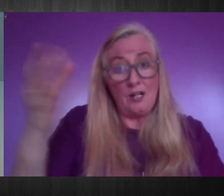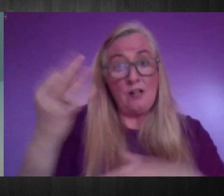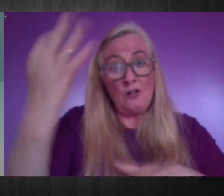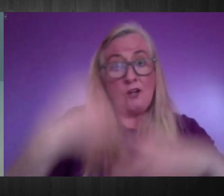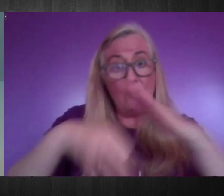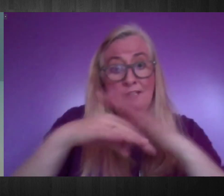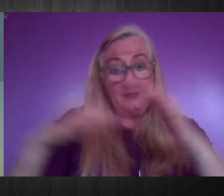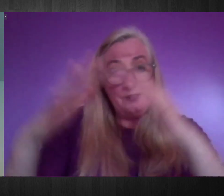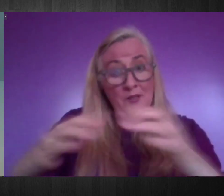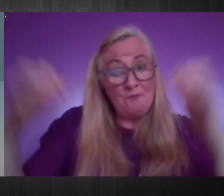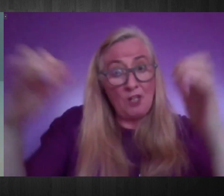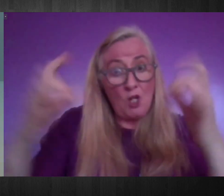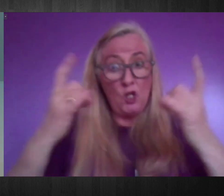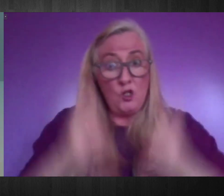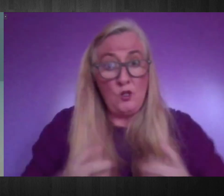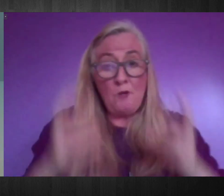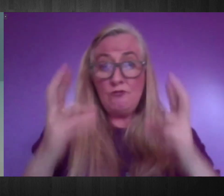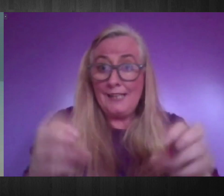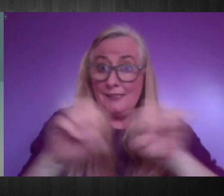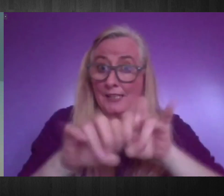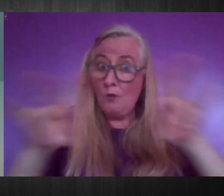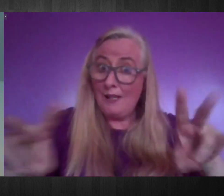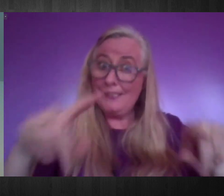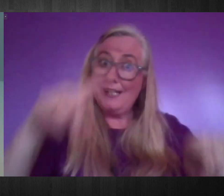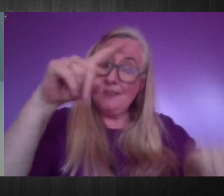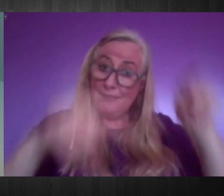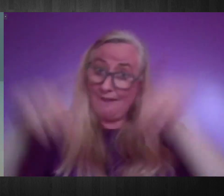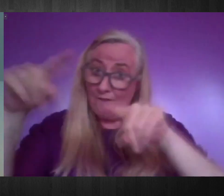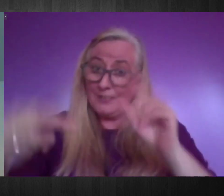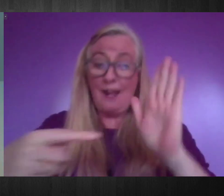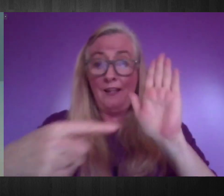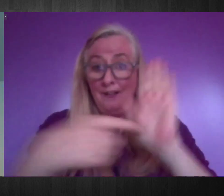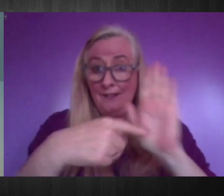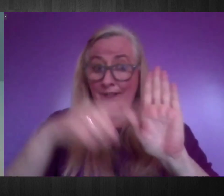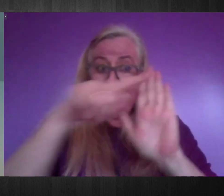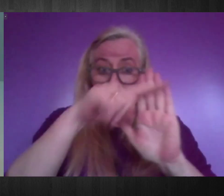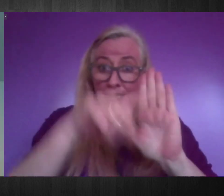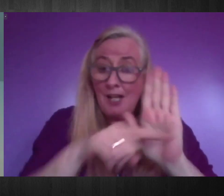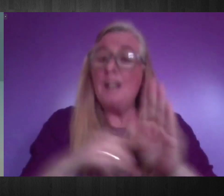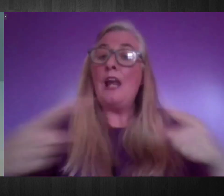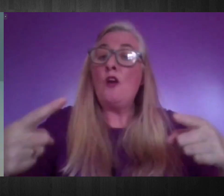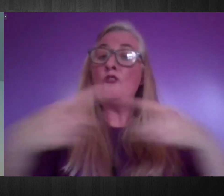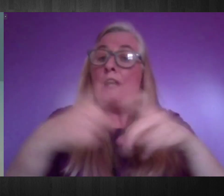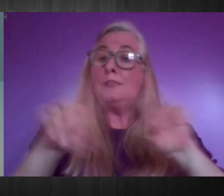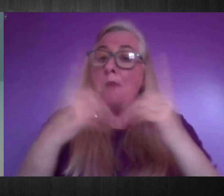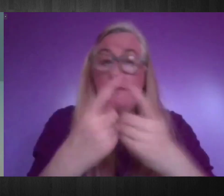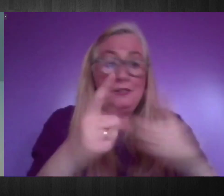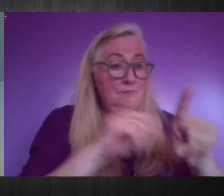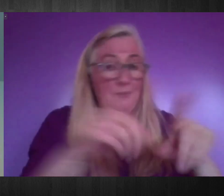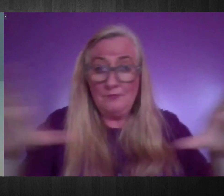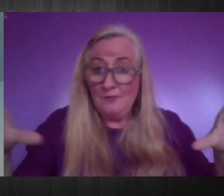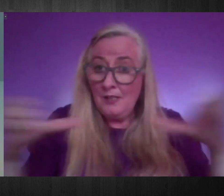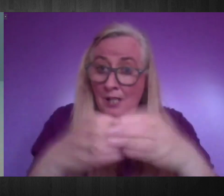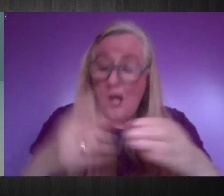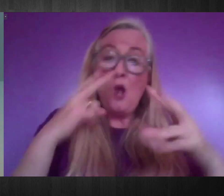Committee on Human Rights, Equality and Diversity, which would have the requisite cross-departmental mandate to examine the legal,